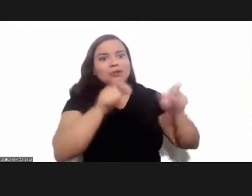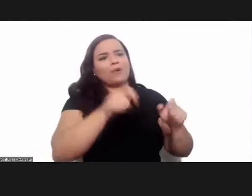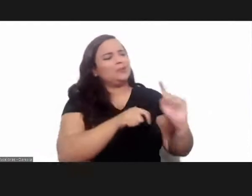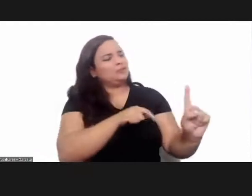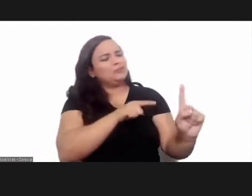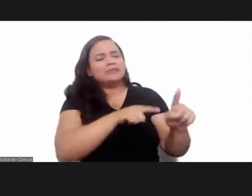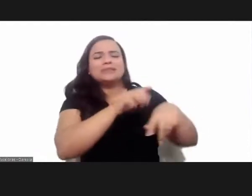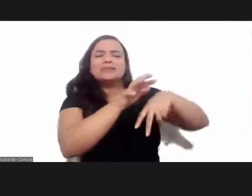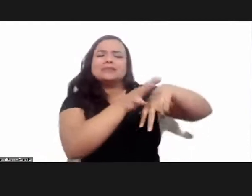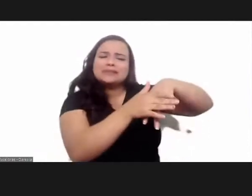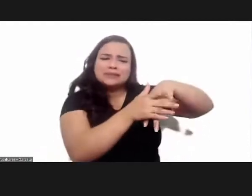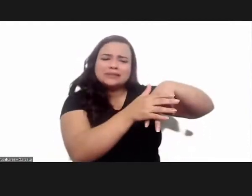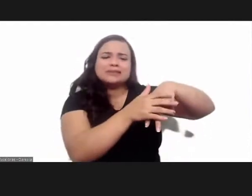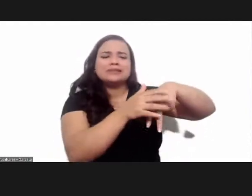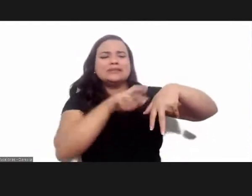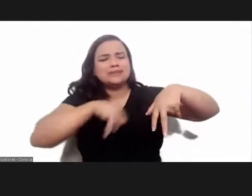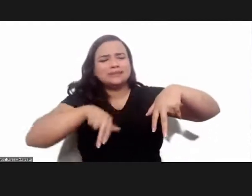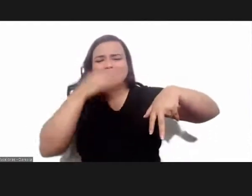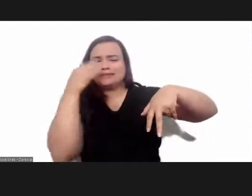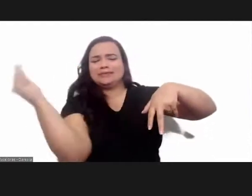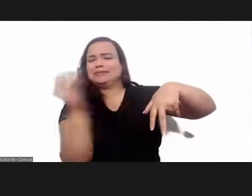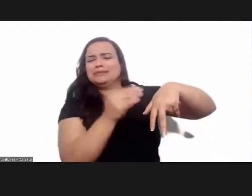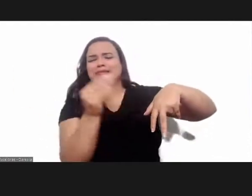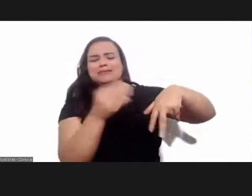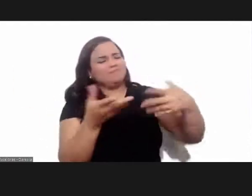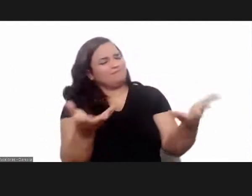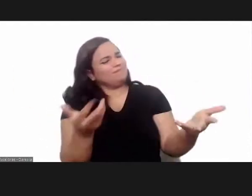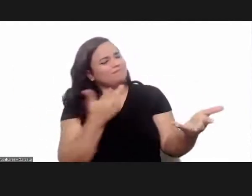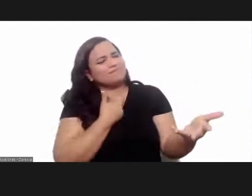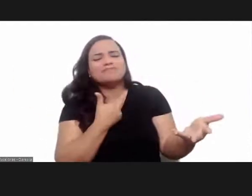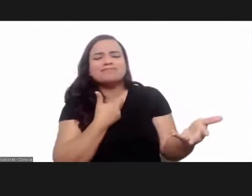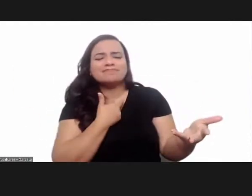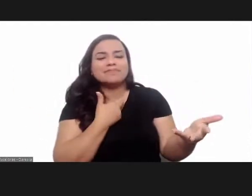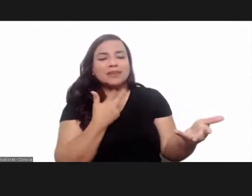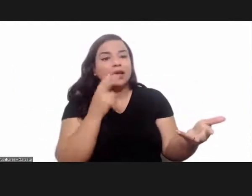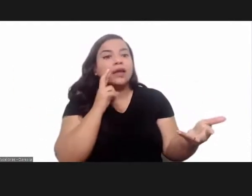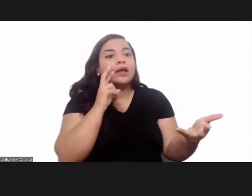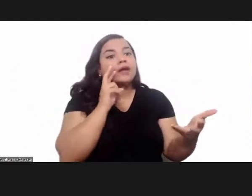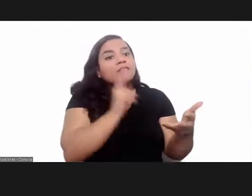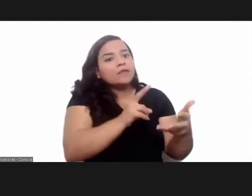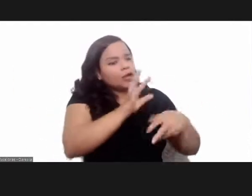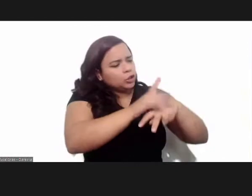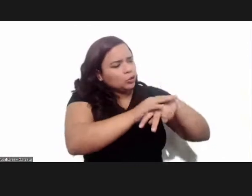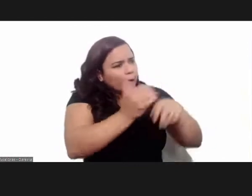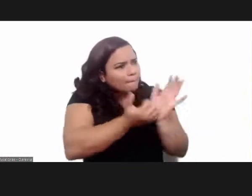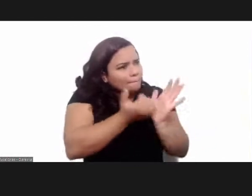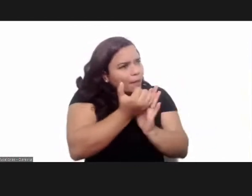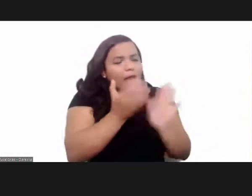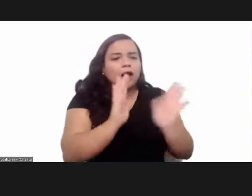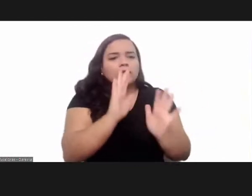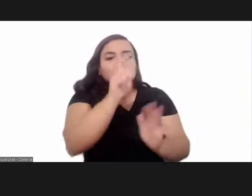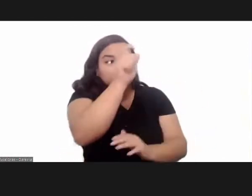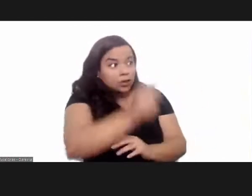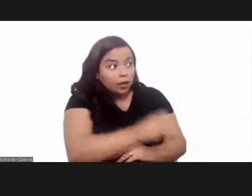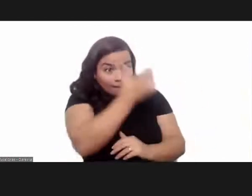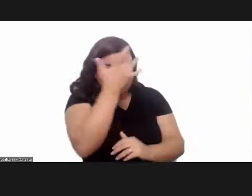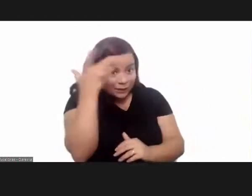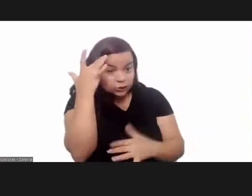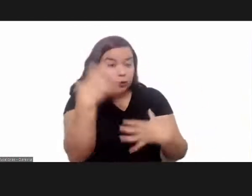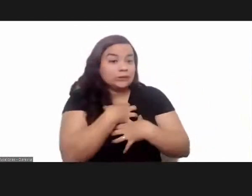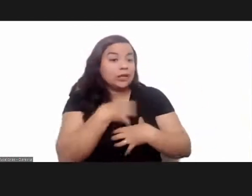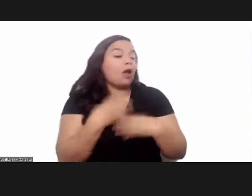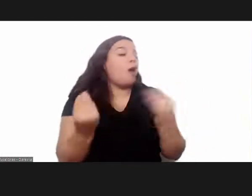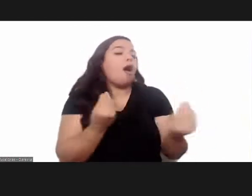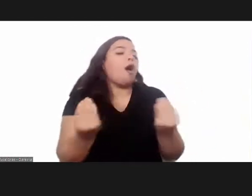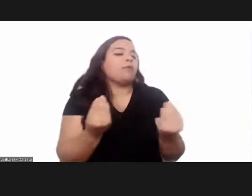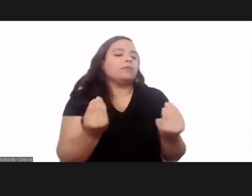neglected people more than actually a focus on uh illness we should think of the people affected by